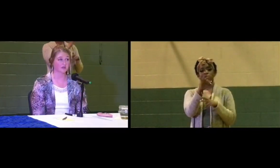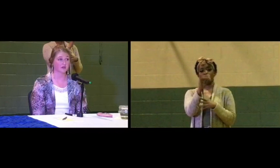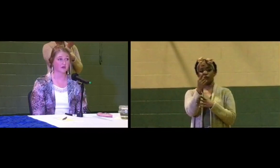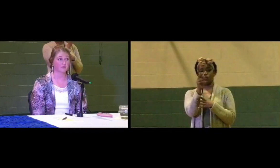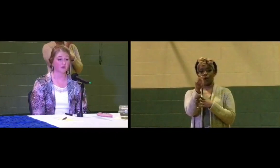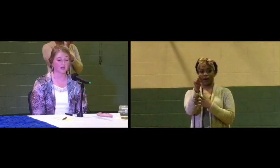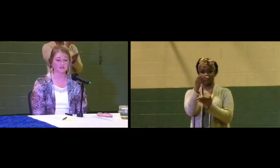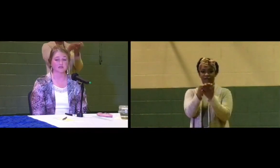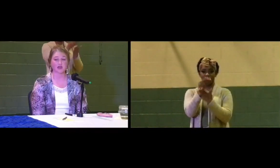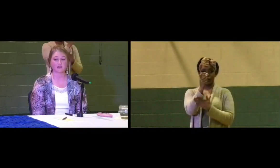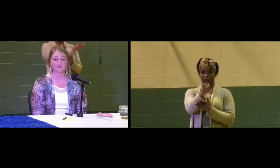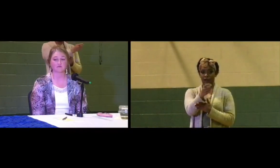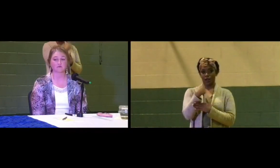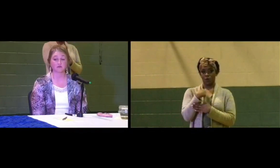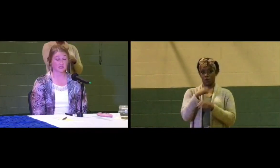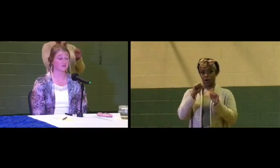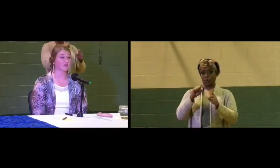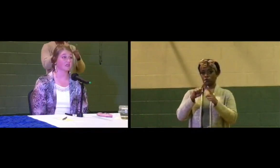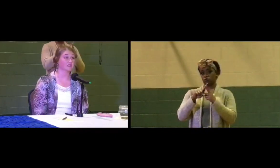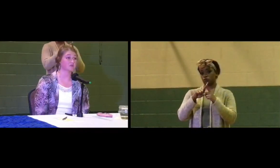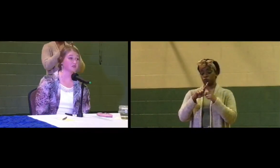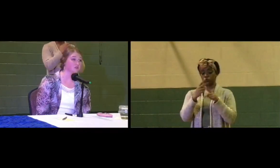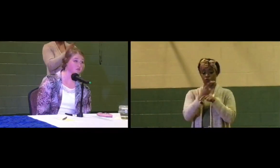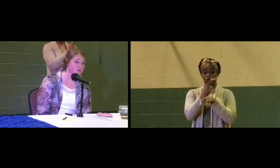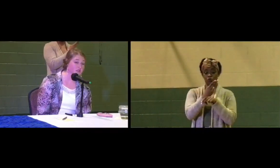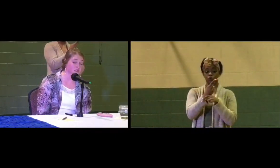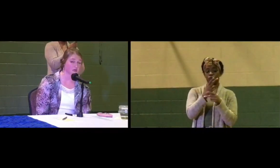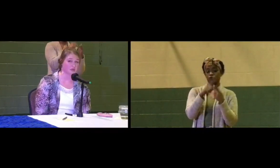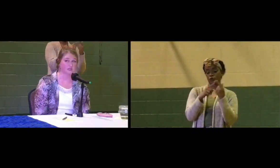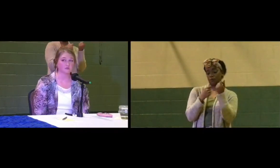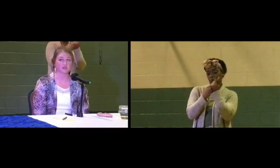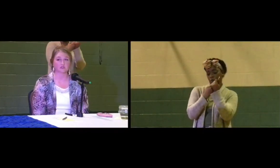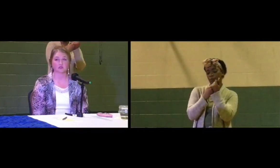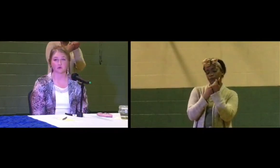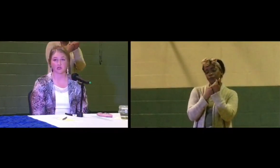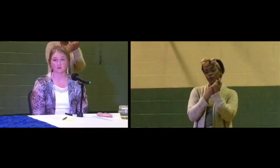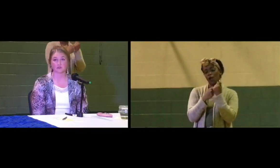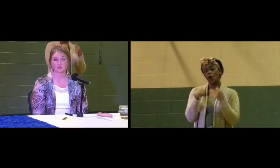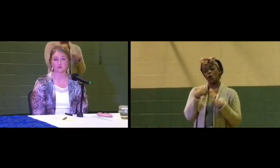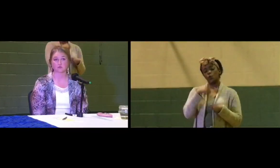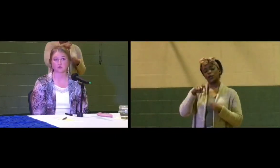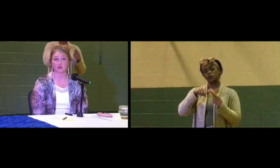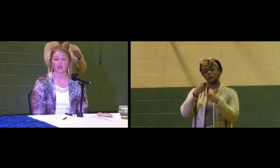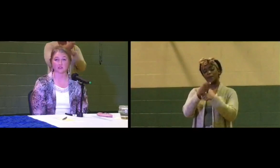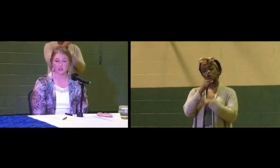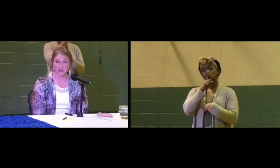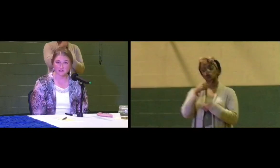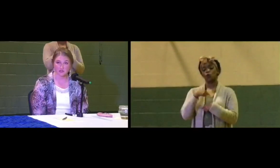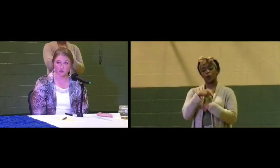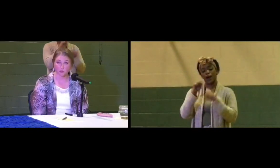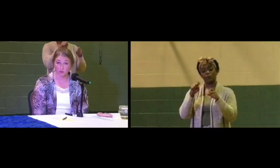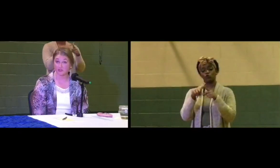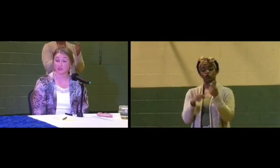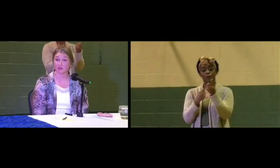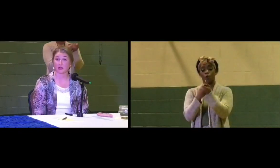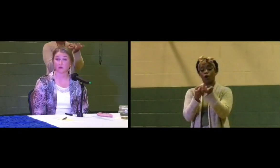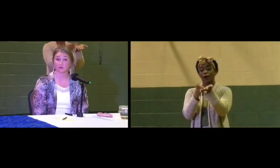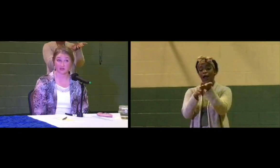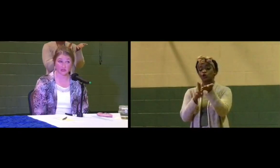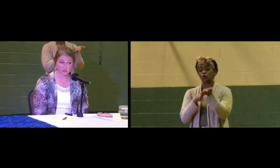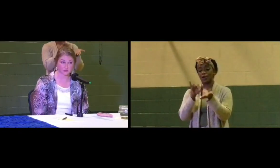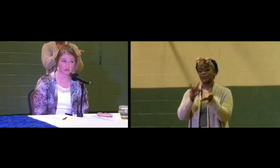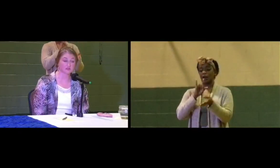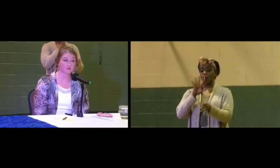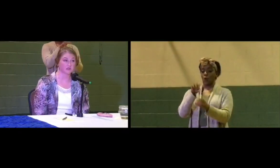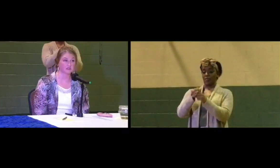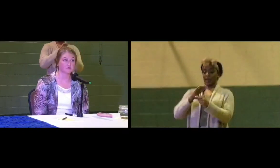support other ways that city funding has been used. We need to make sure that we're able to support contracts that are within our